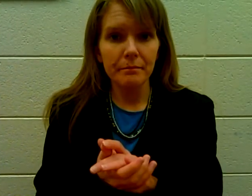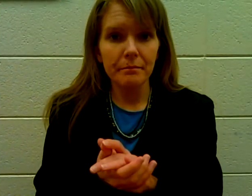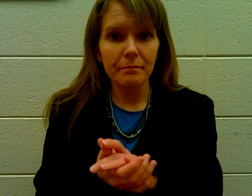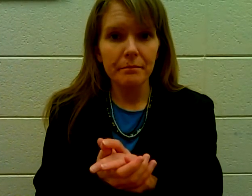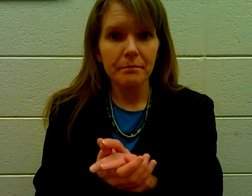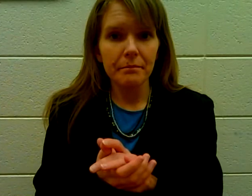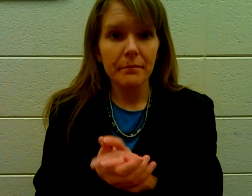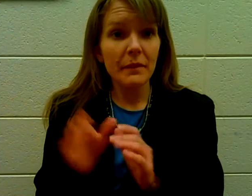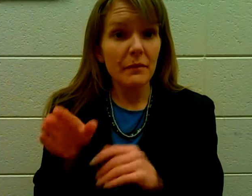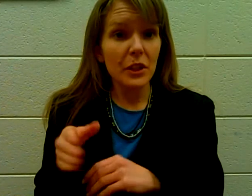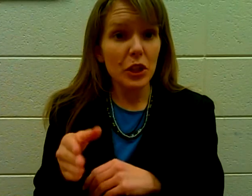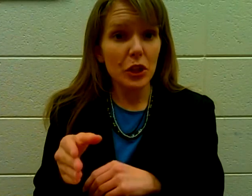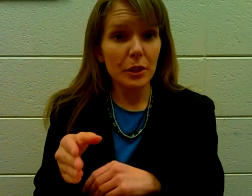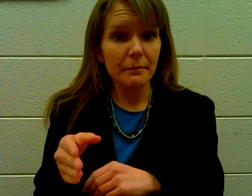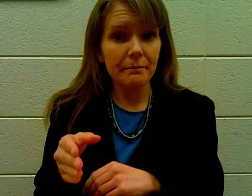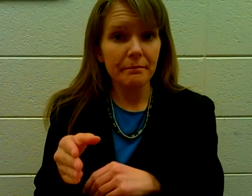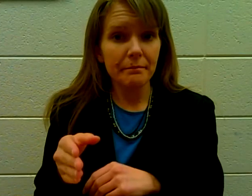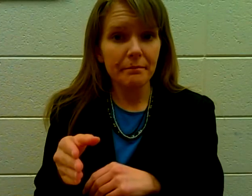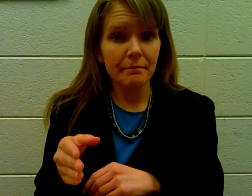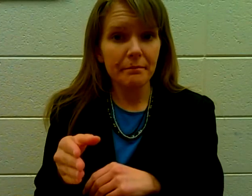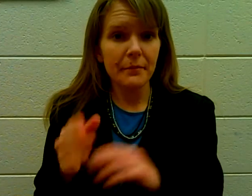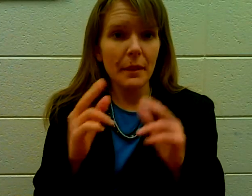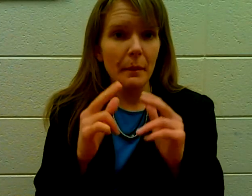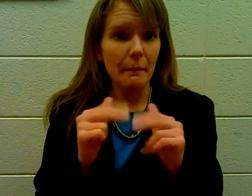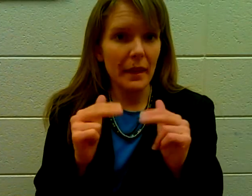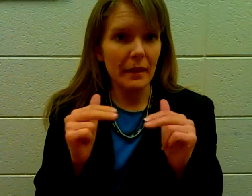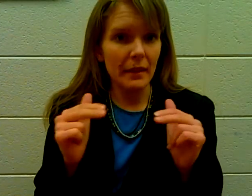Fish. Bacon.